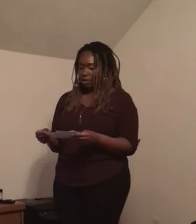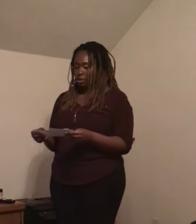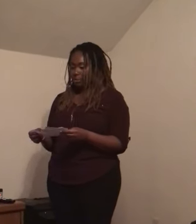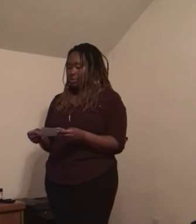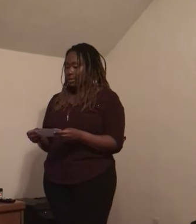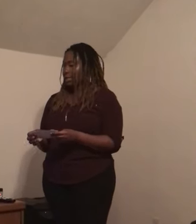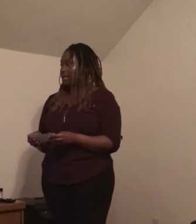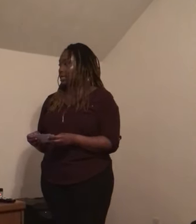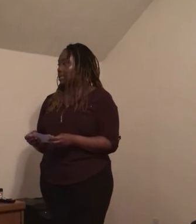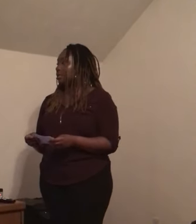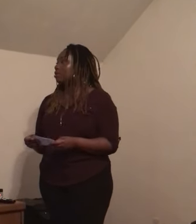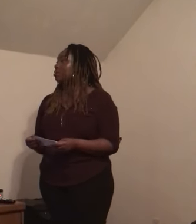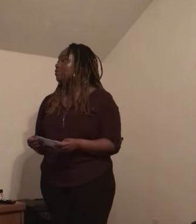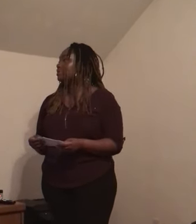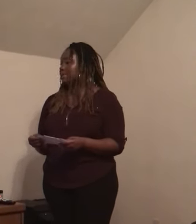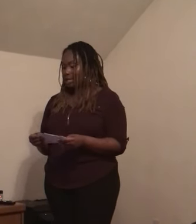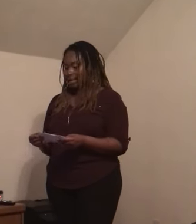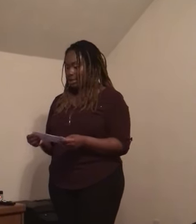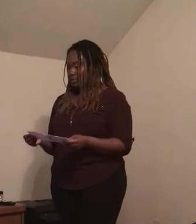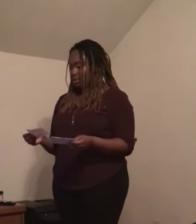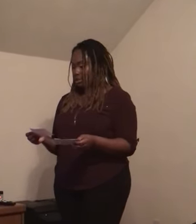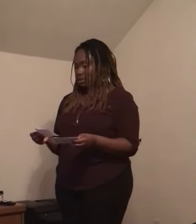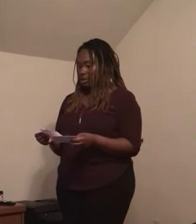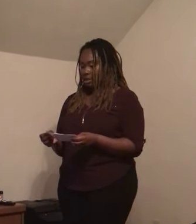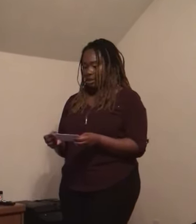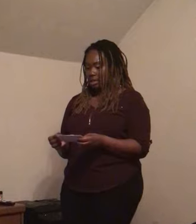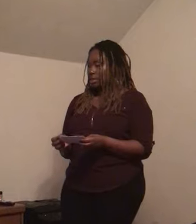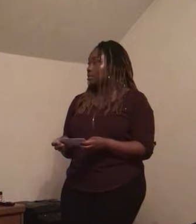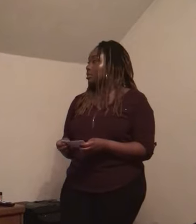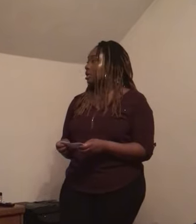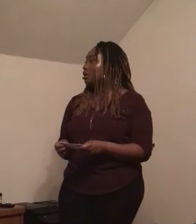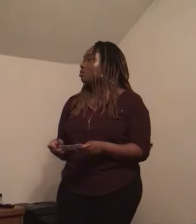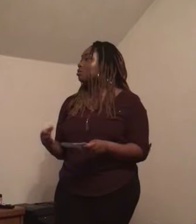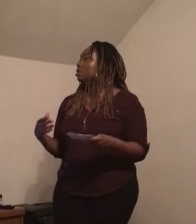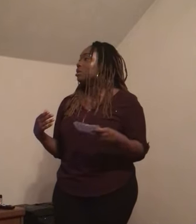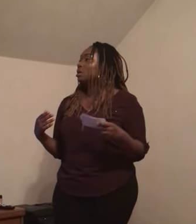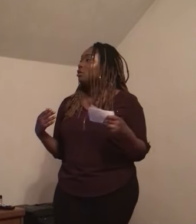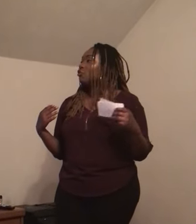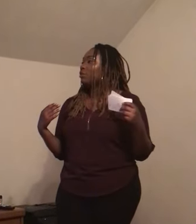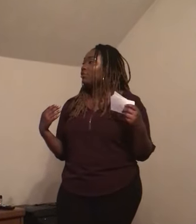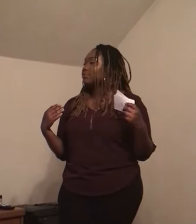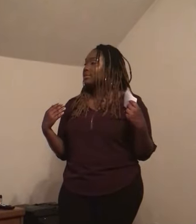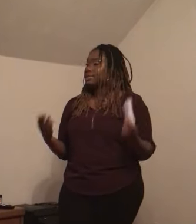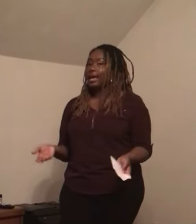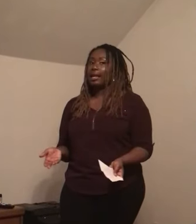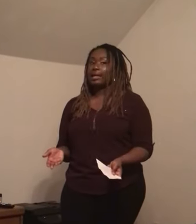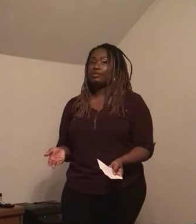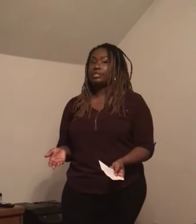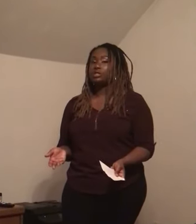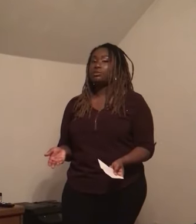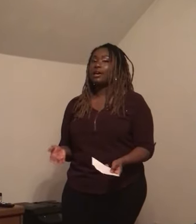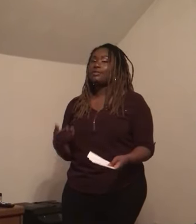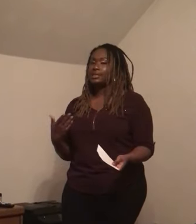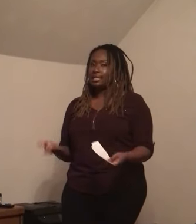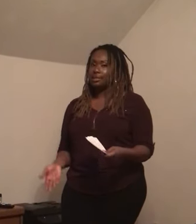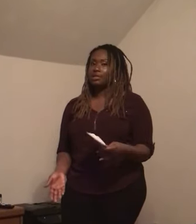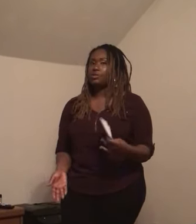Communicating with sign language. So with sign language, you have systems,